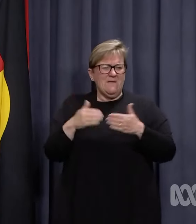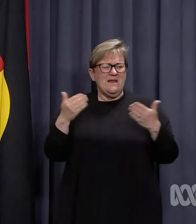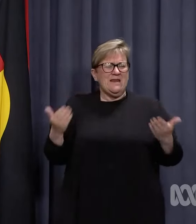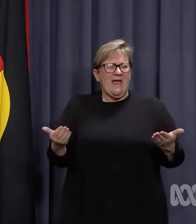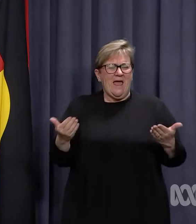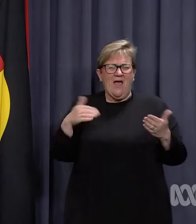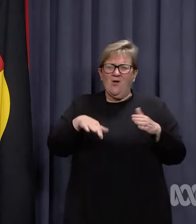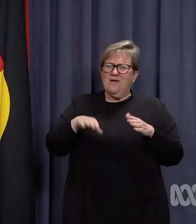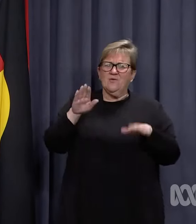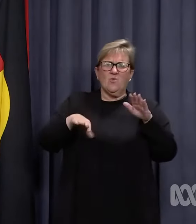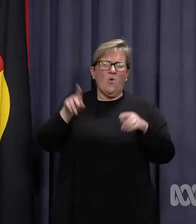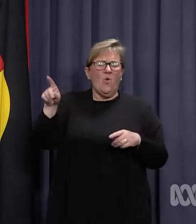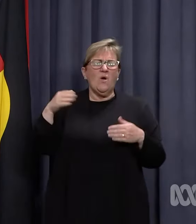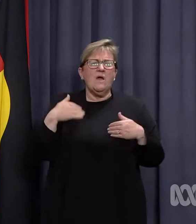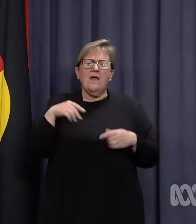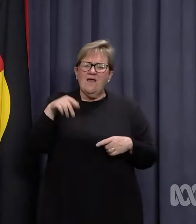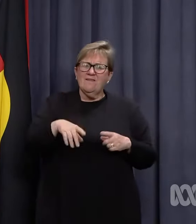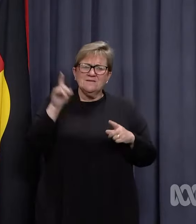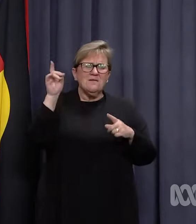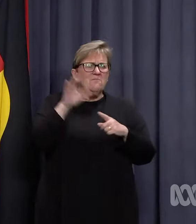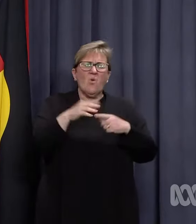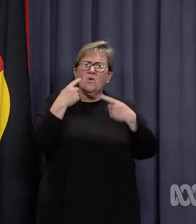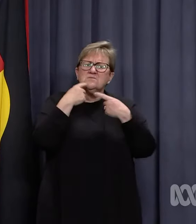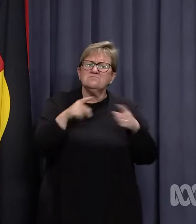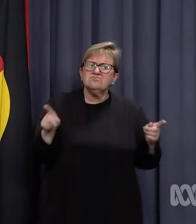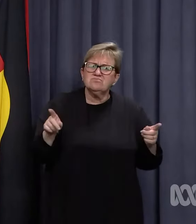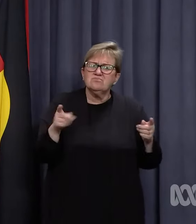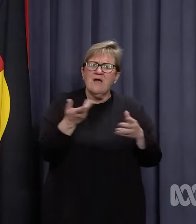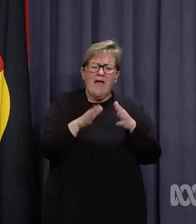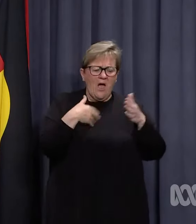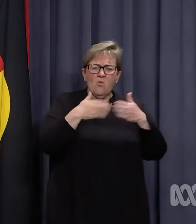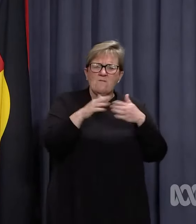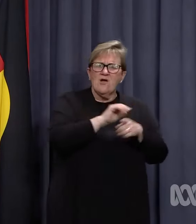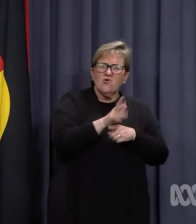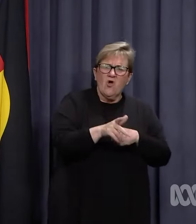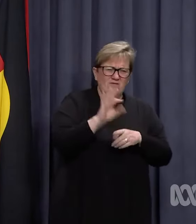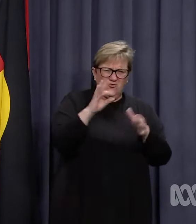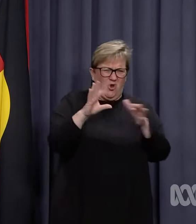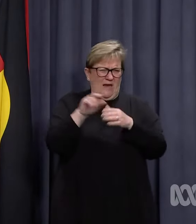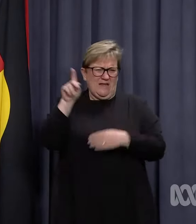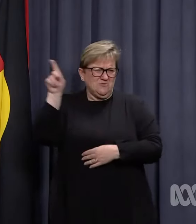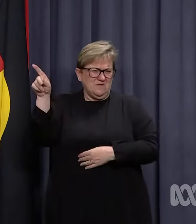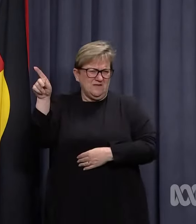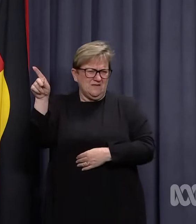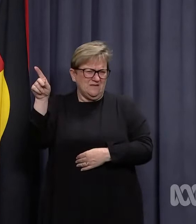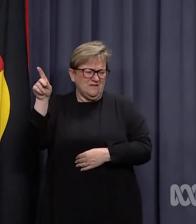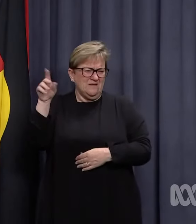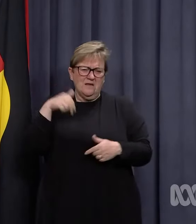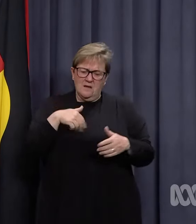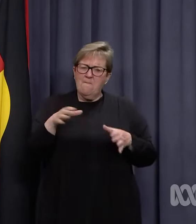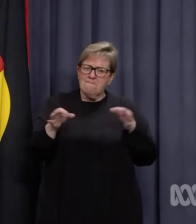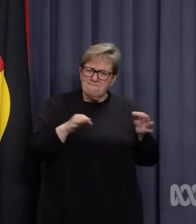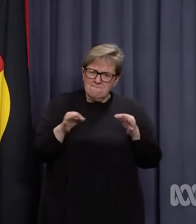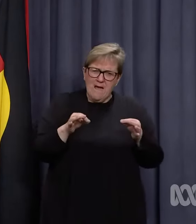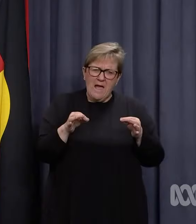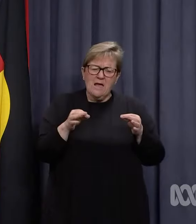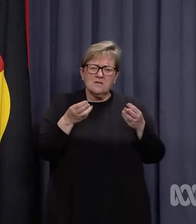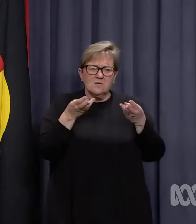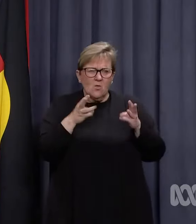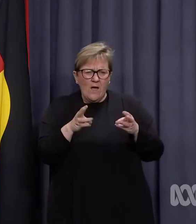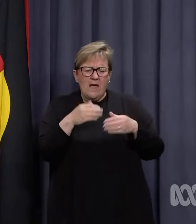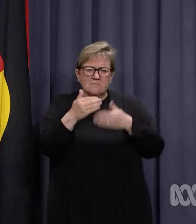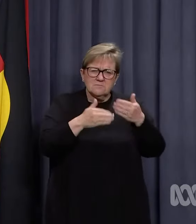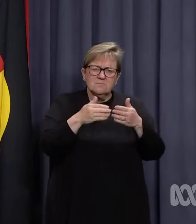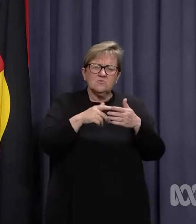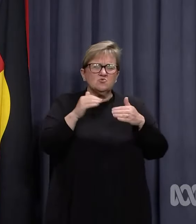in court, but this is an important announcement in how we're managing COVID going forward. This is part of our planned and methodical approach